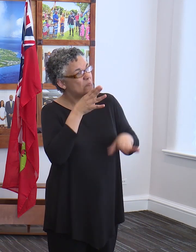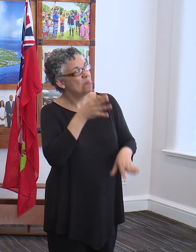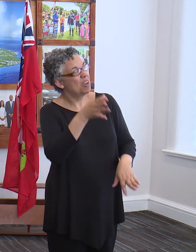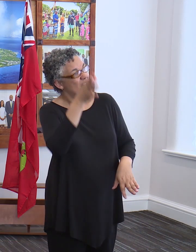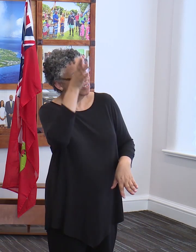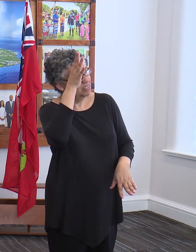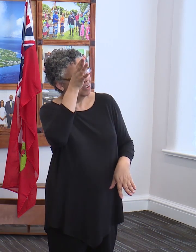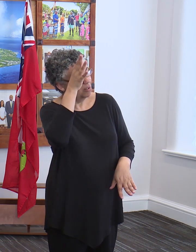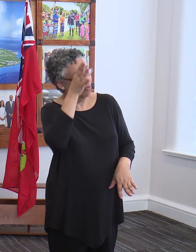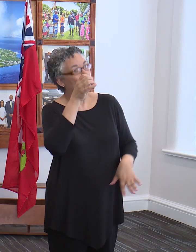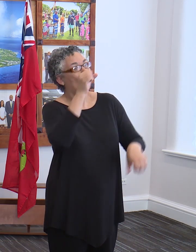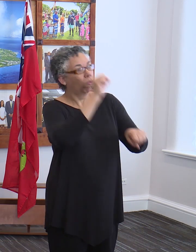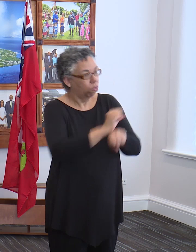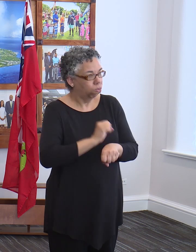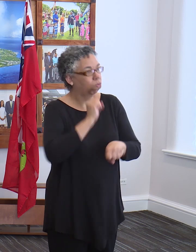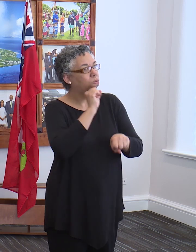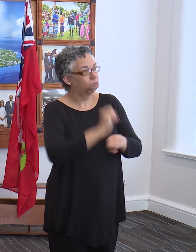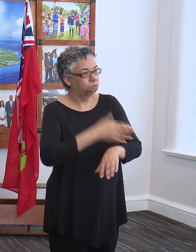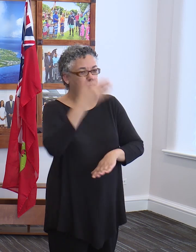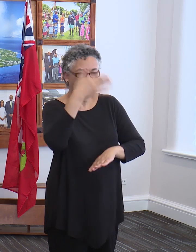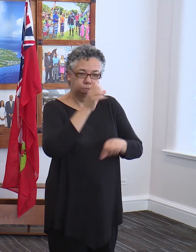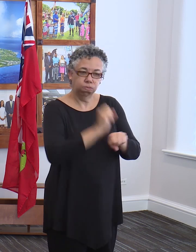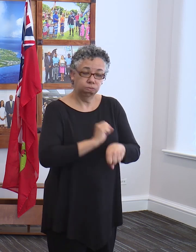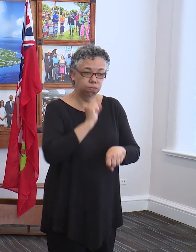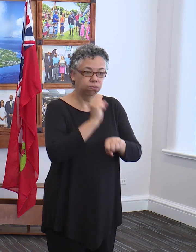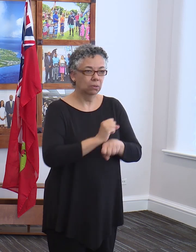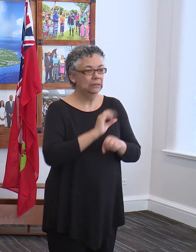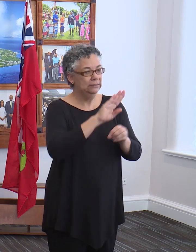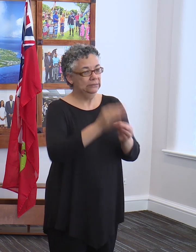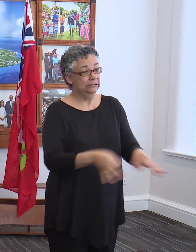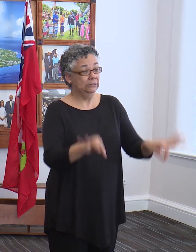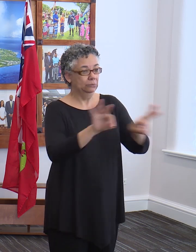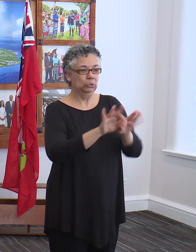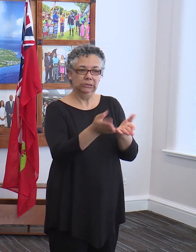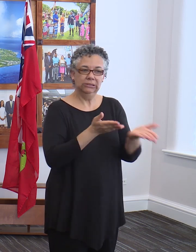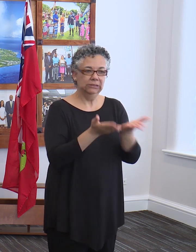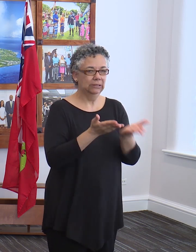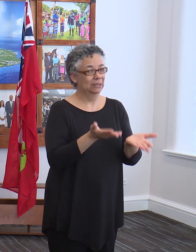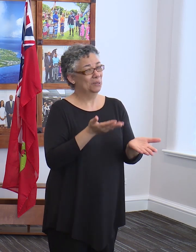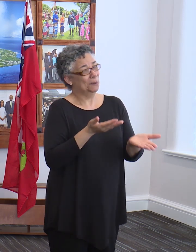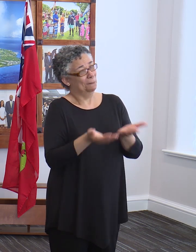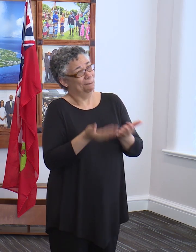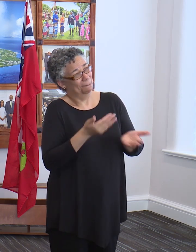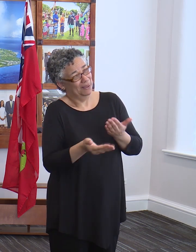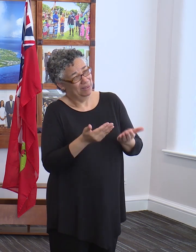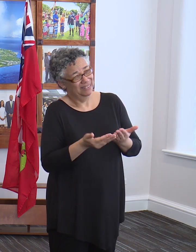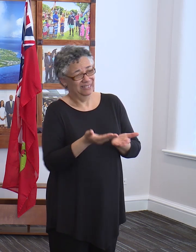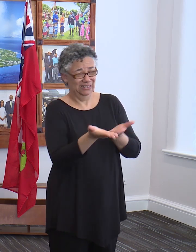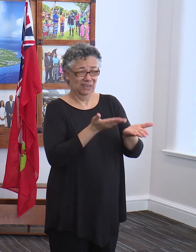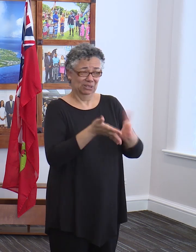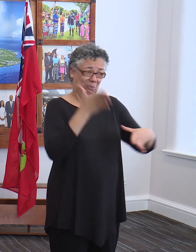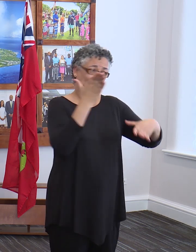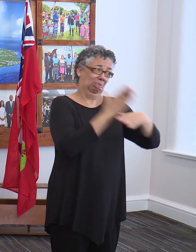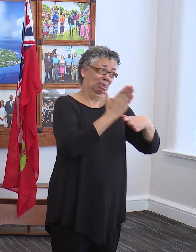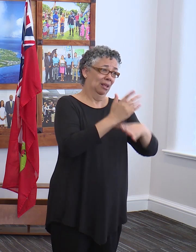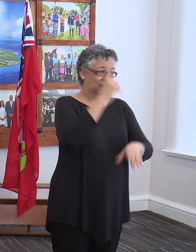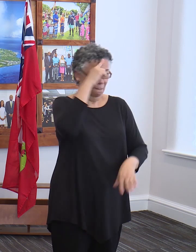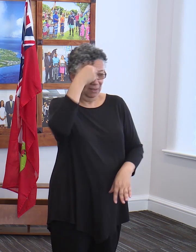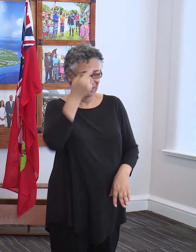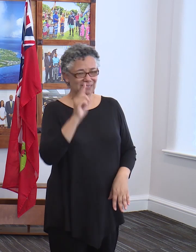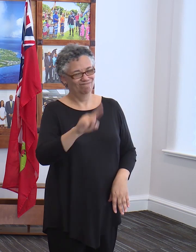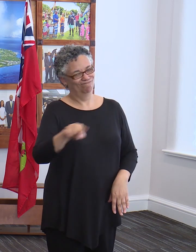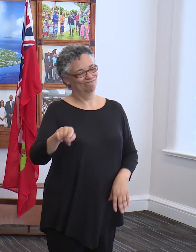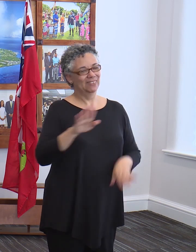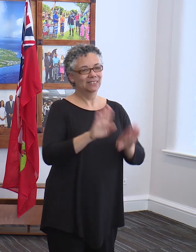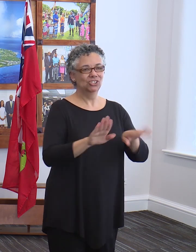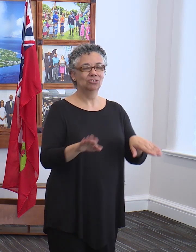frontline workers and essential services who may have those particular services disrupted because their children are in